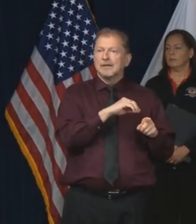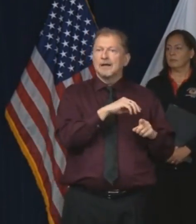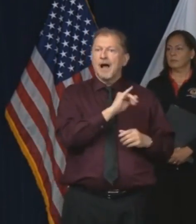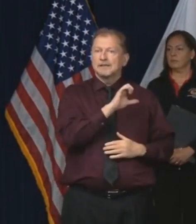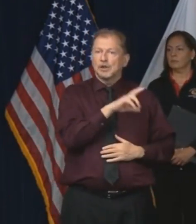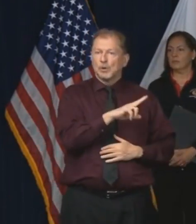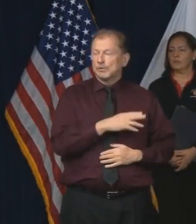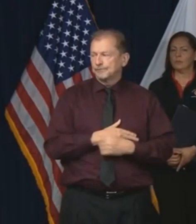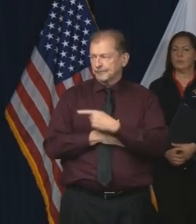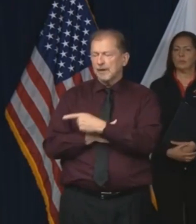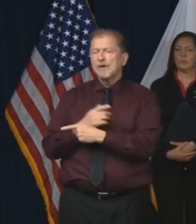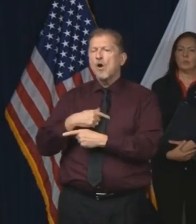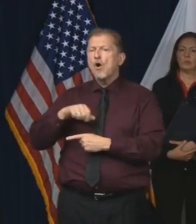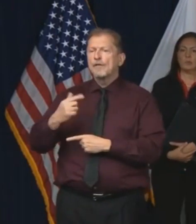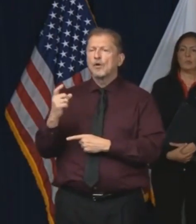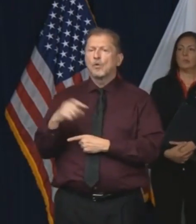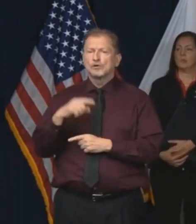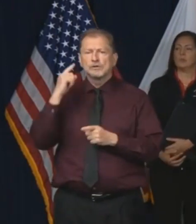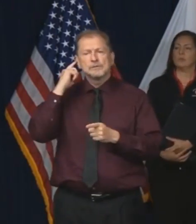room, and then we got some online.